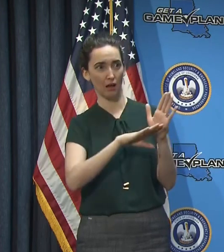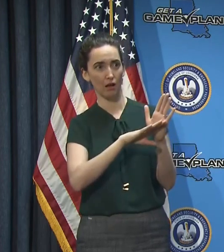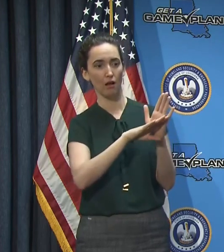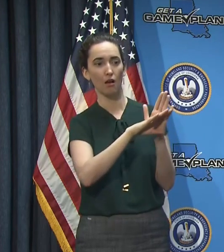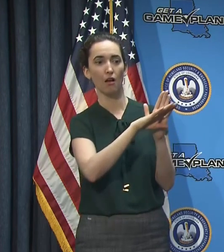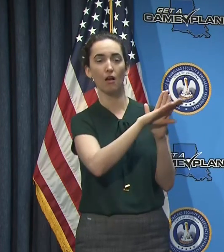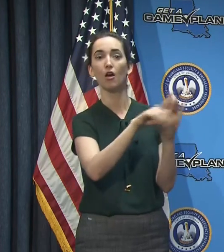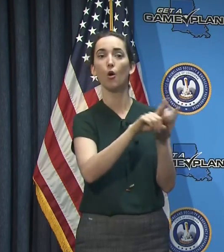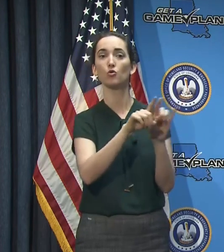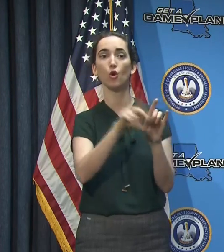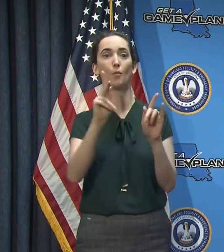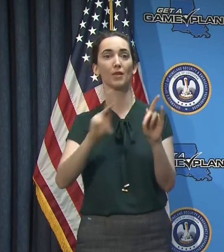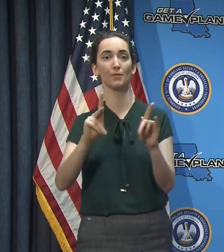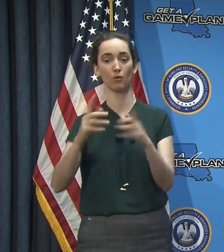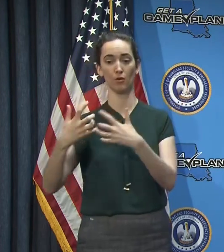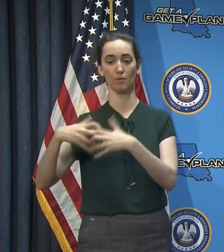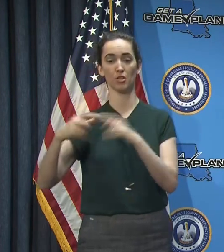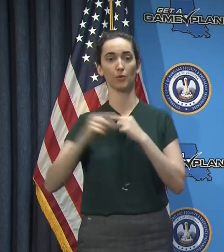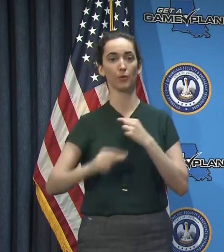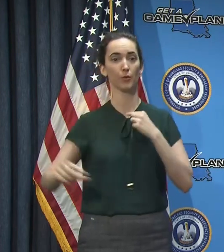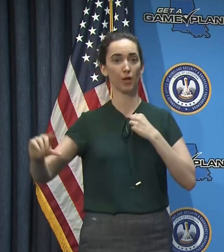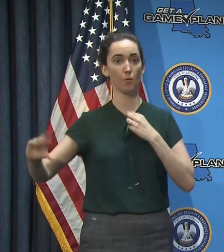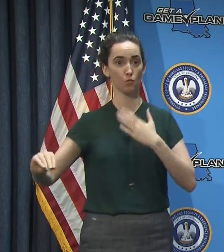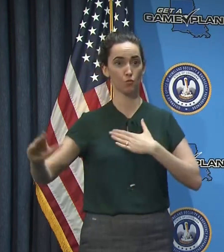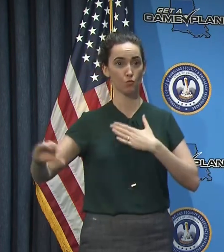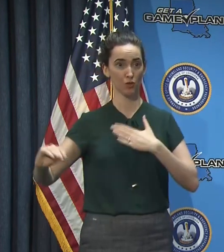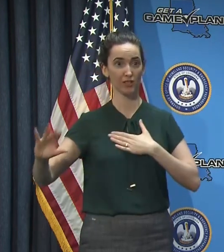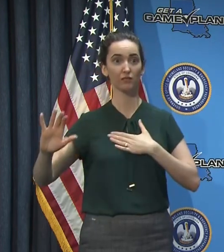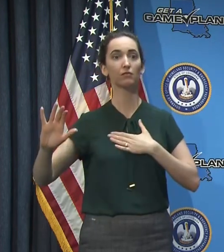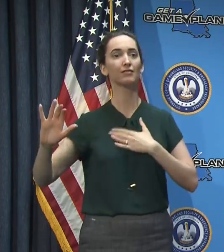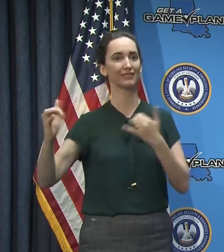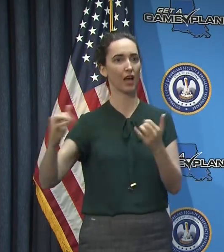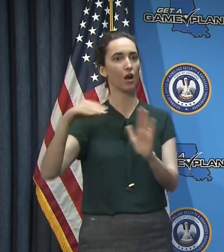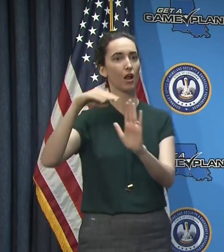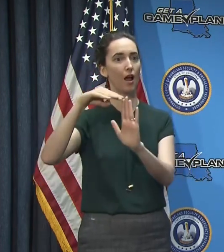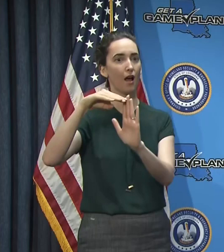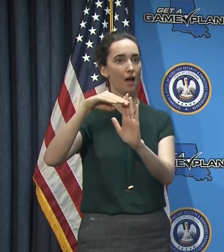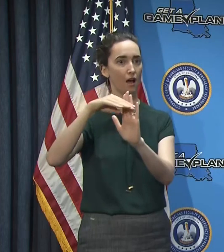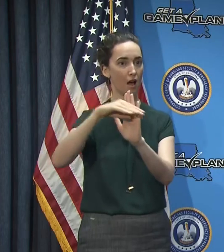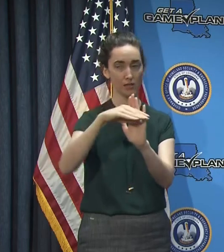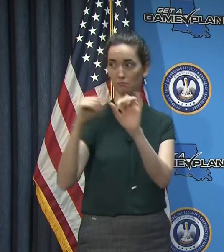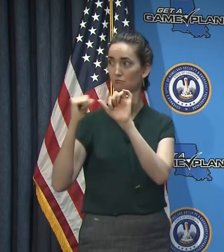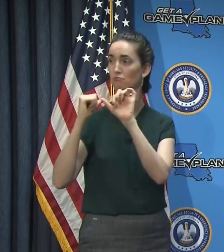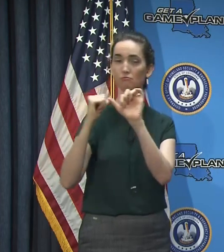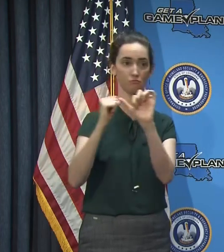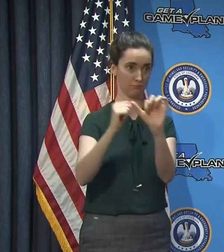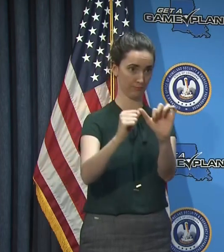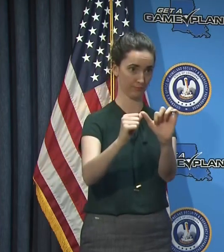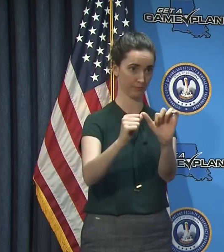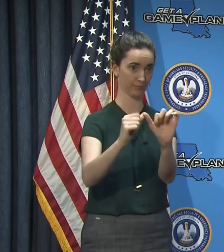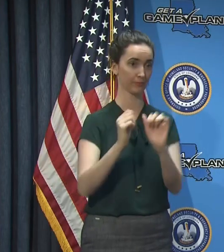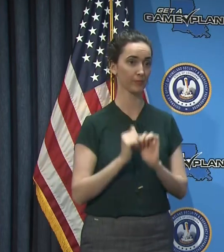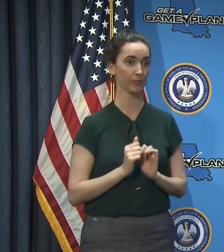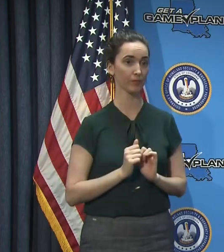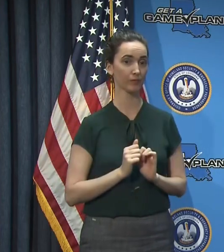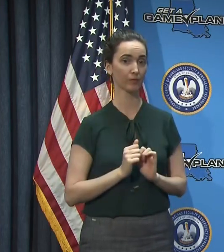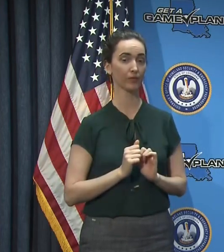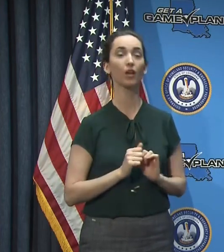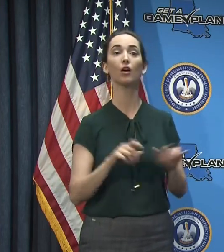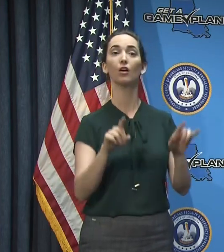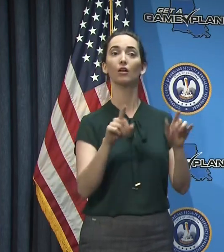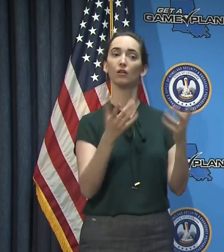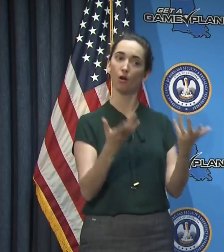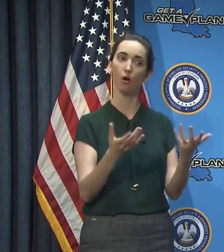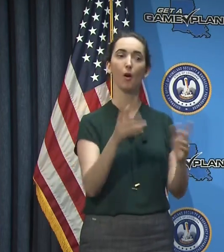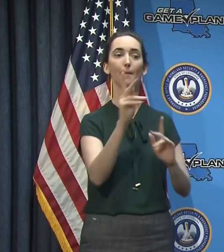COVID-19 who are being placed onto ventilators. Or in addition to that, people coming off of